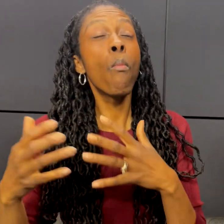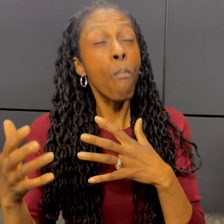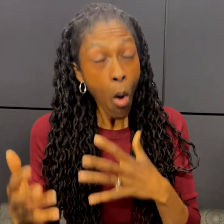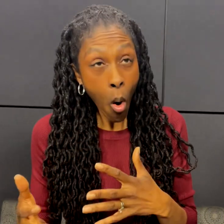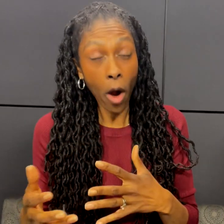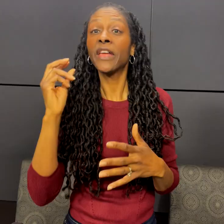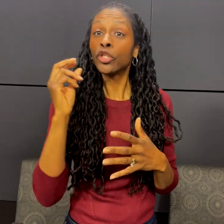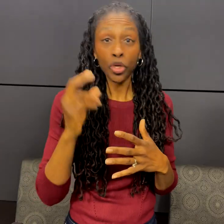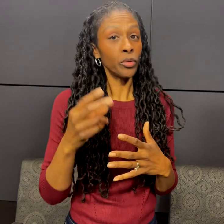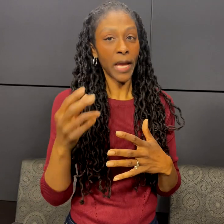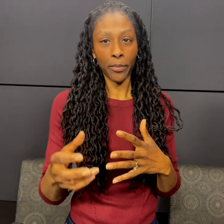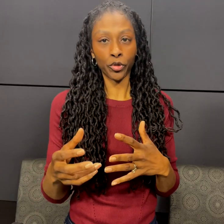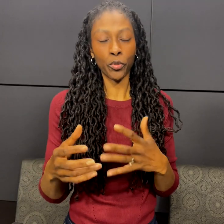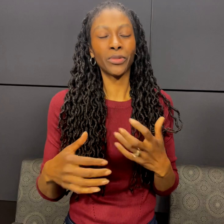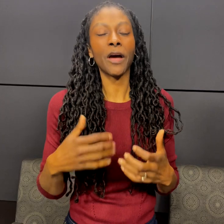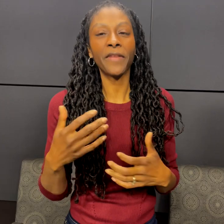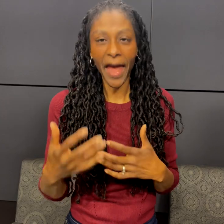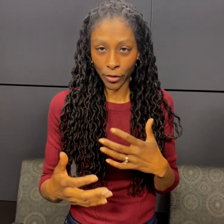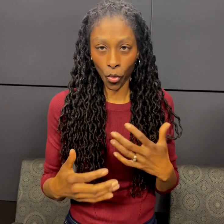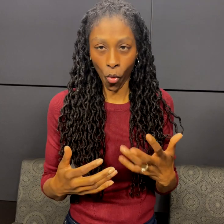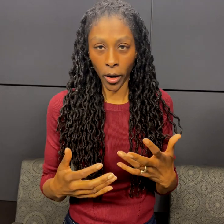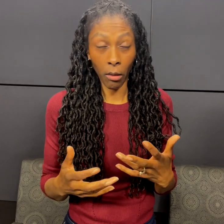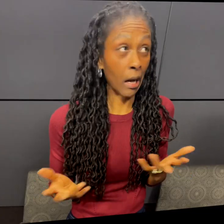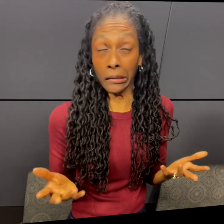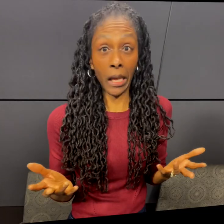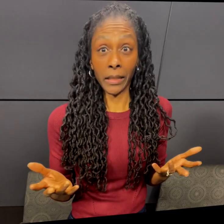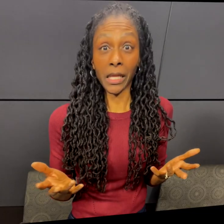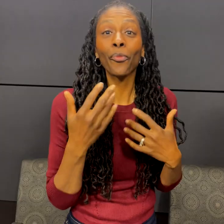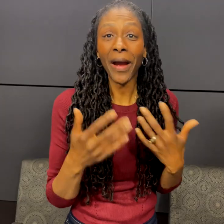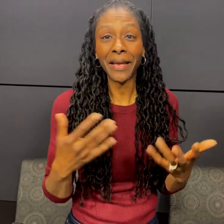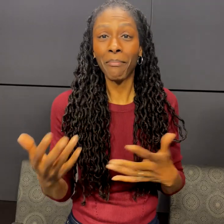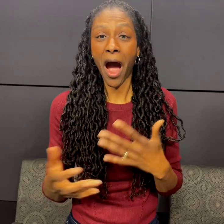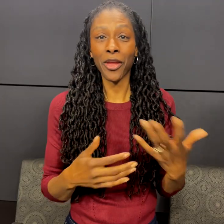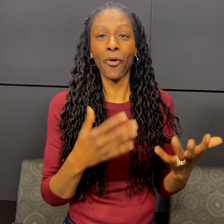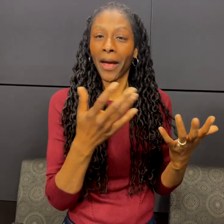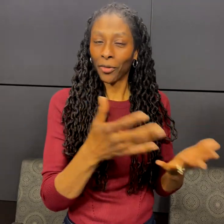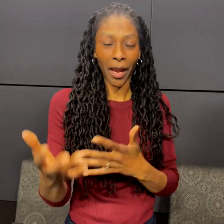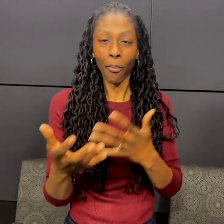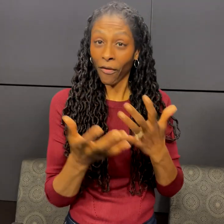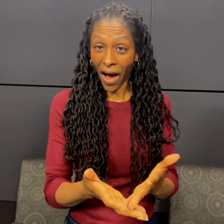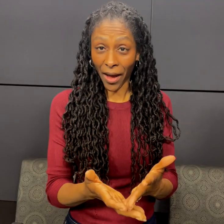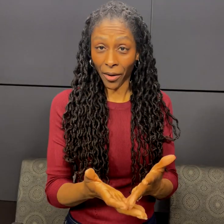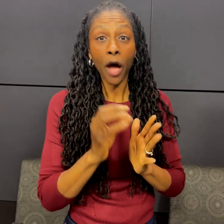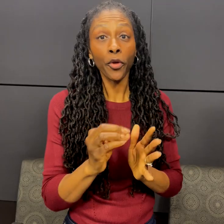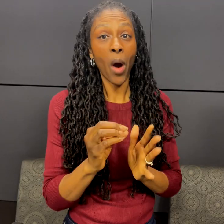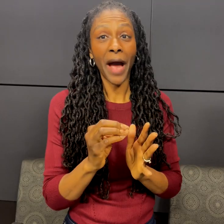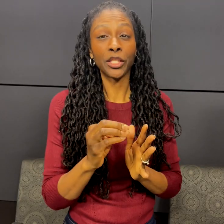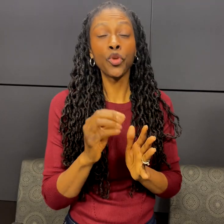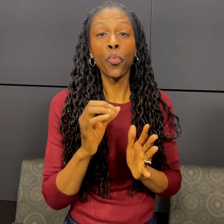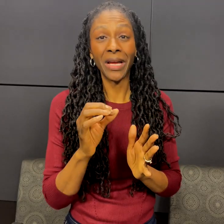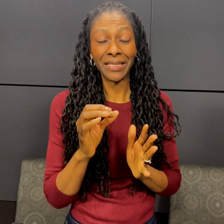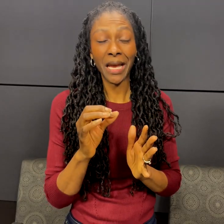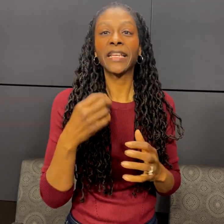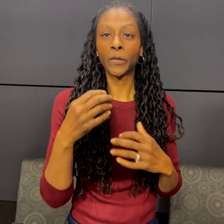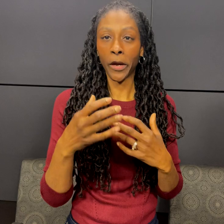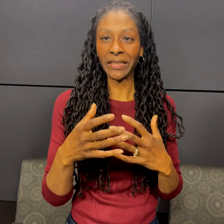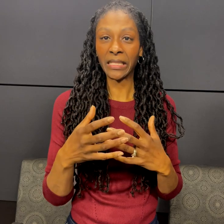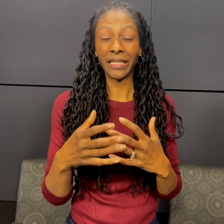more than two tablespoons of castor oil unless directed by your healthcare provider. Otherwise, you risk experiencing